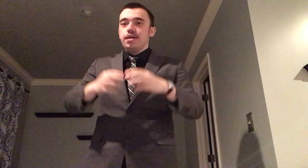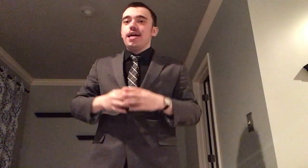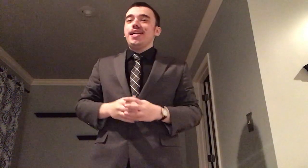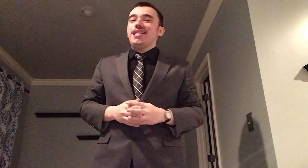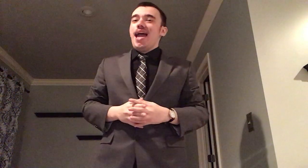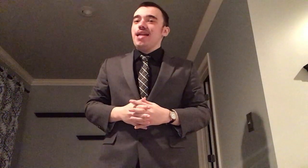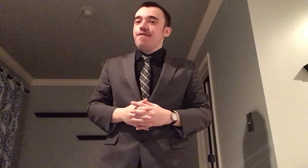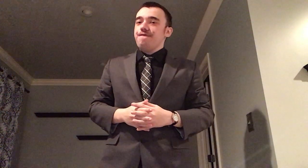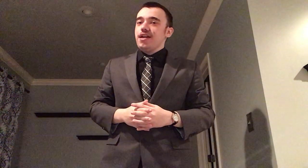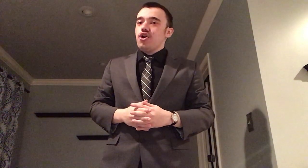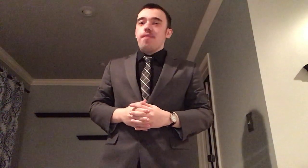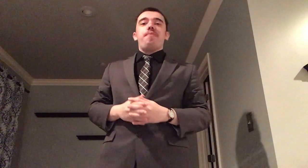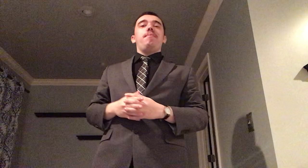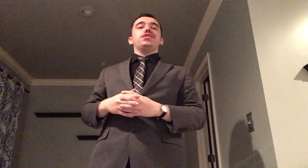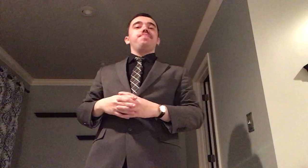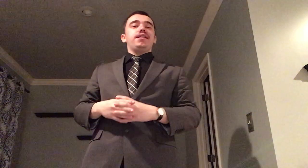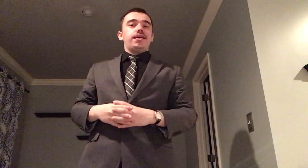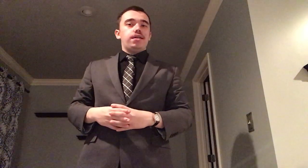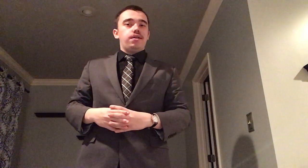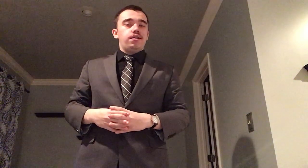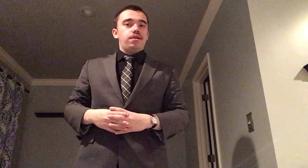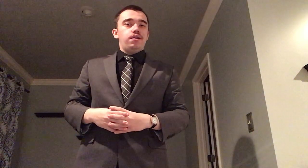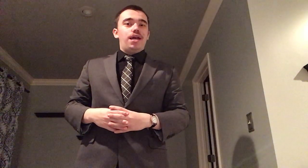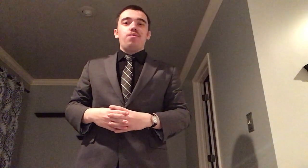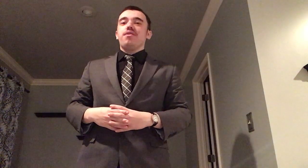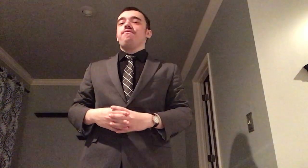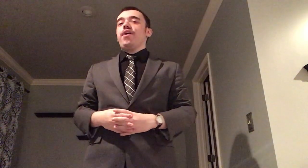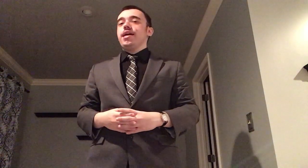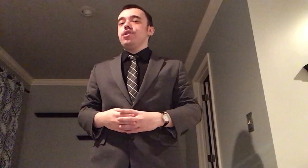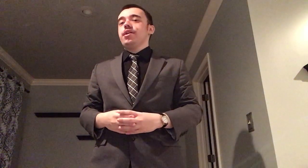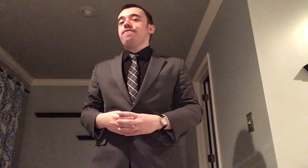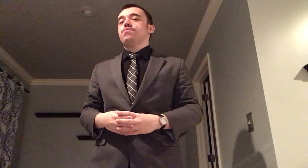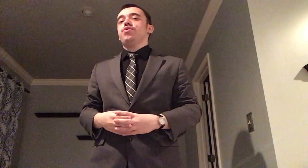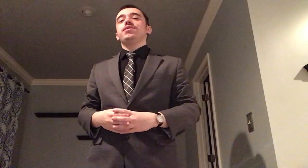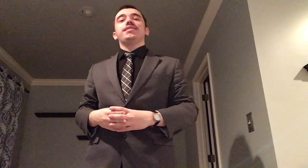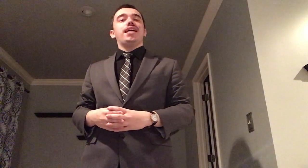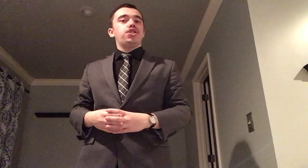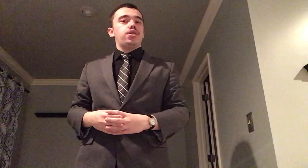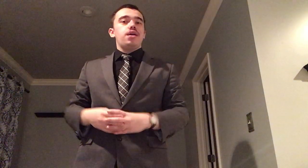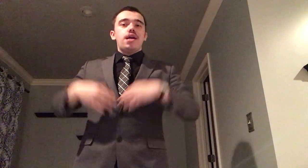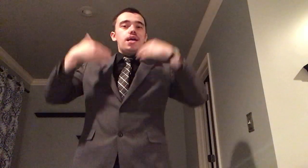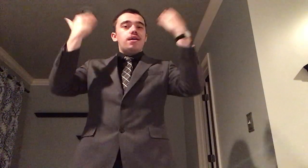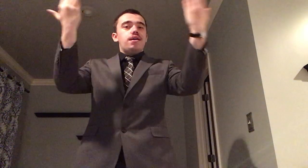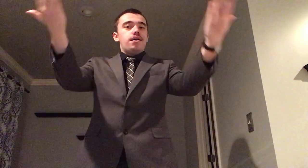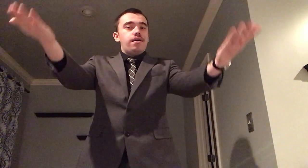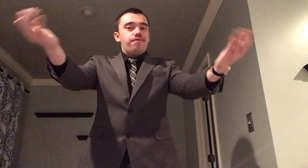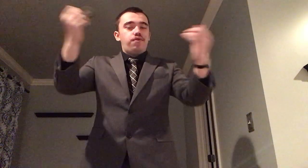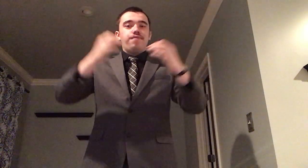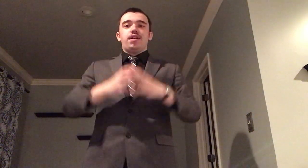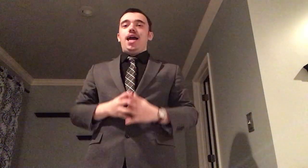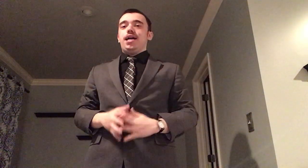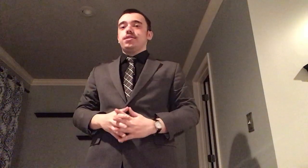he had the fear of public speaking and was afraid to give his presentation in front of the class